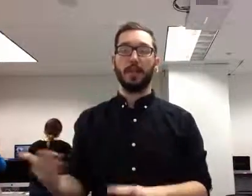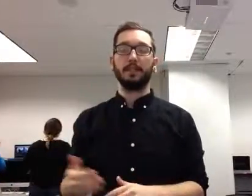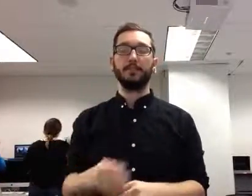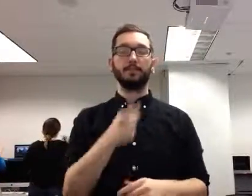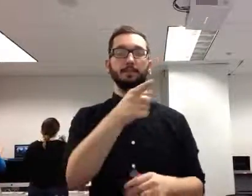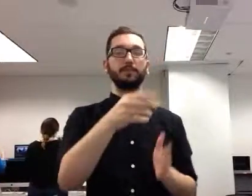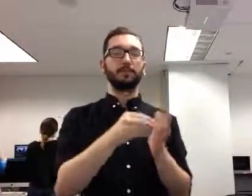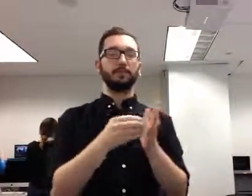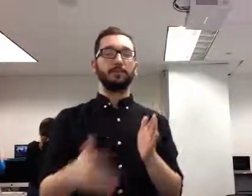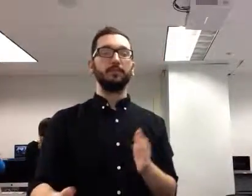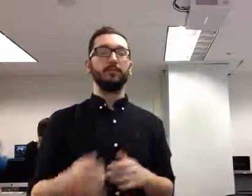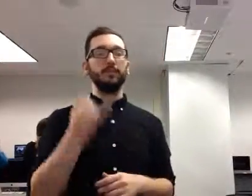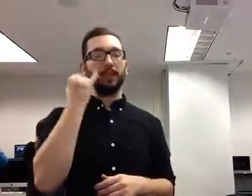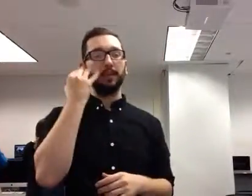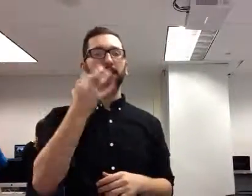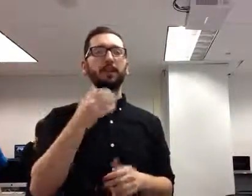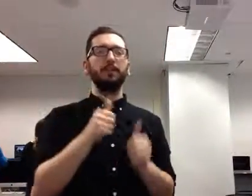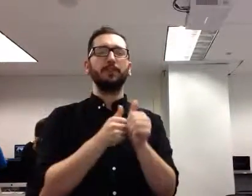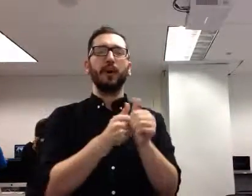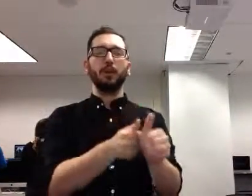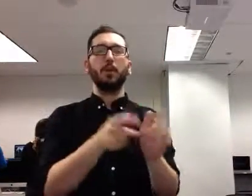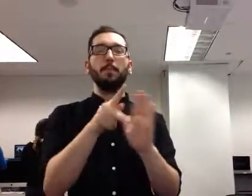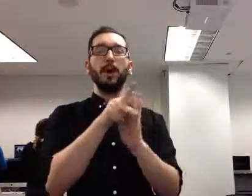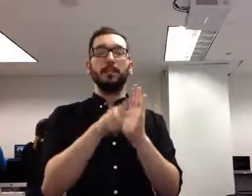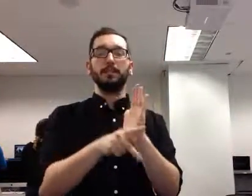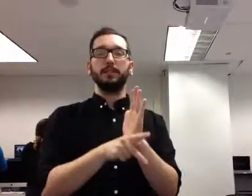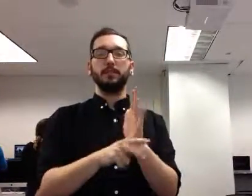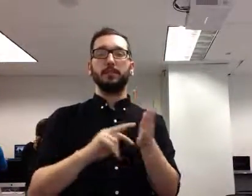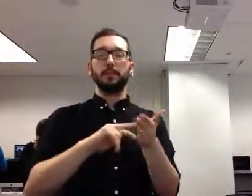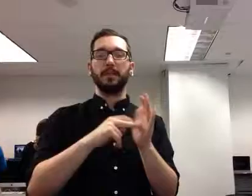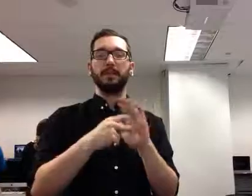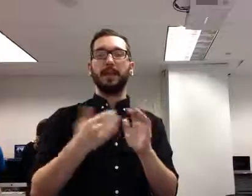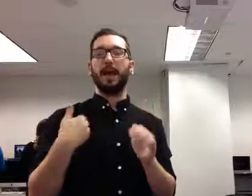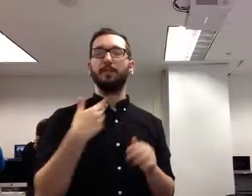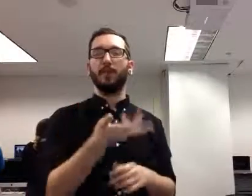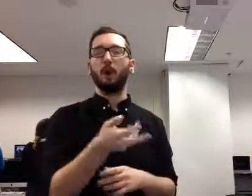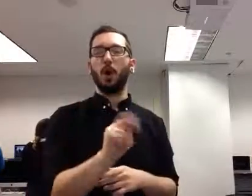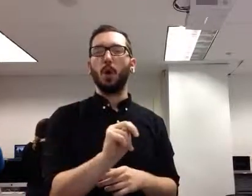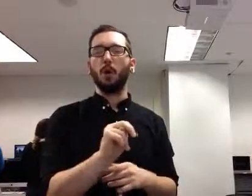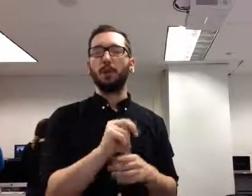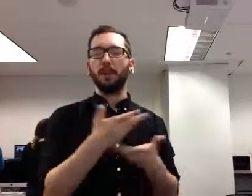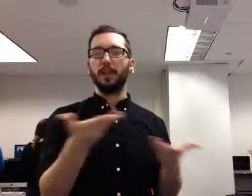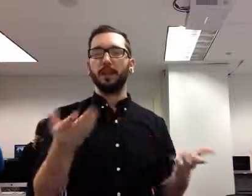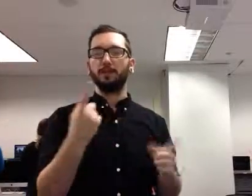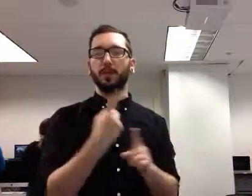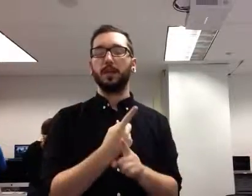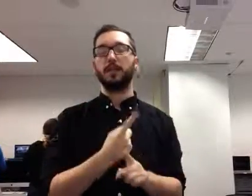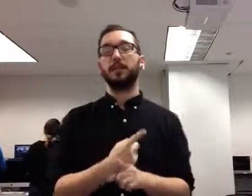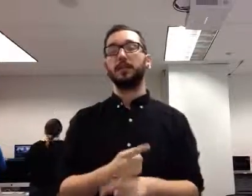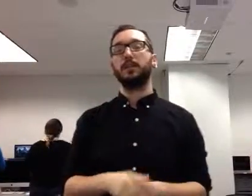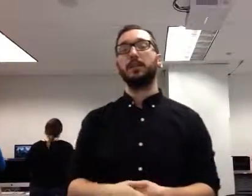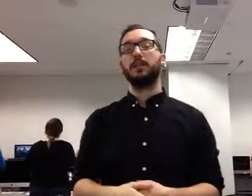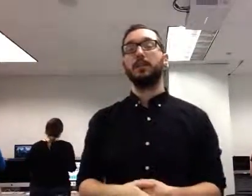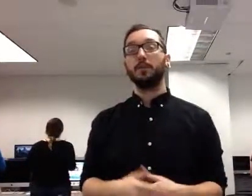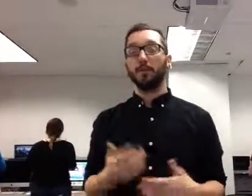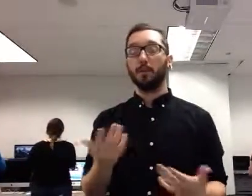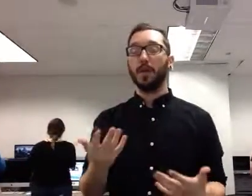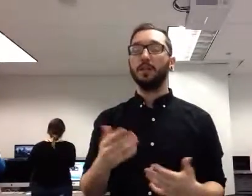policy, they probably destroyed a lot of their own stuff. Okay, good question. Taking it into... The thing is, if the